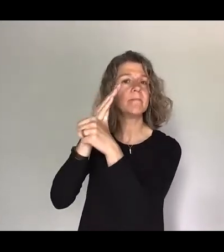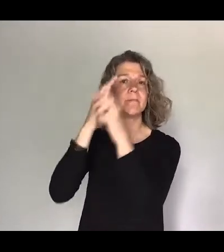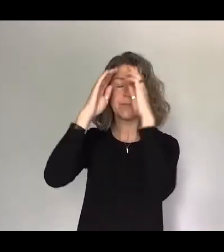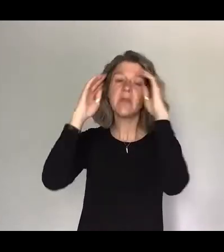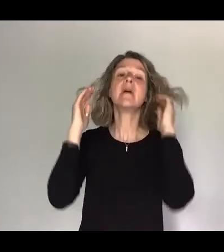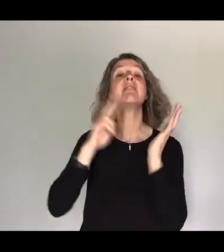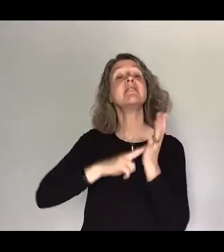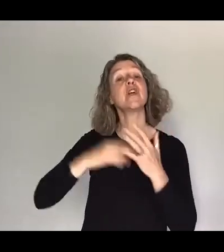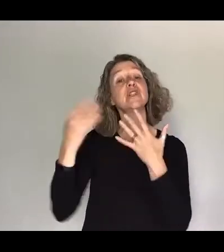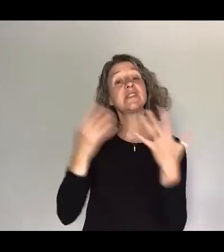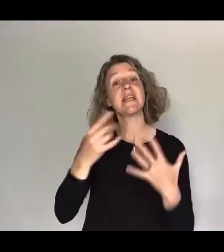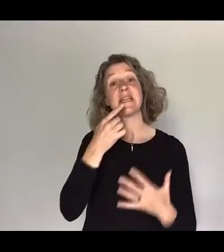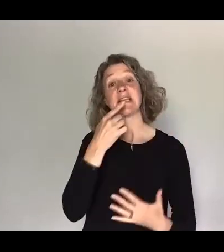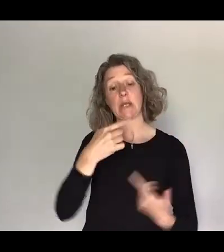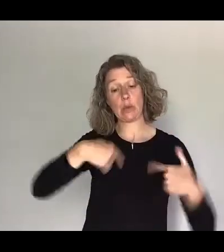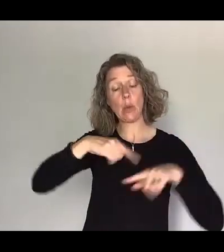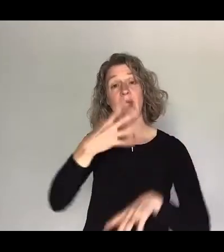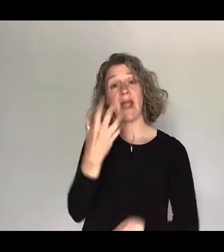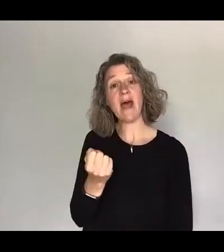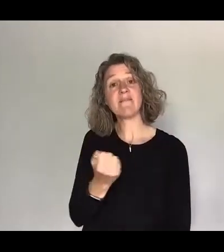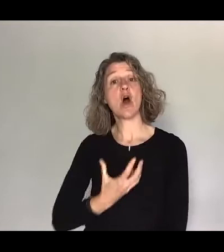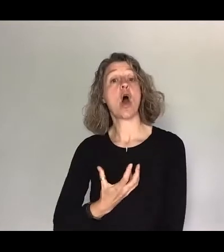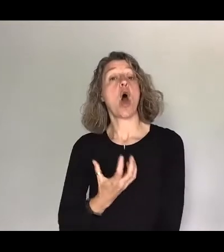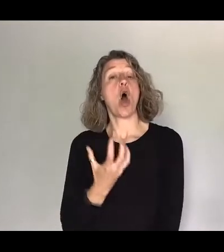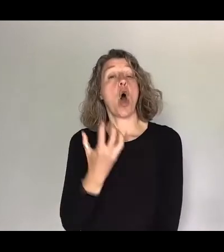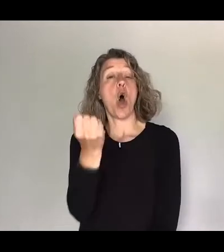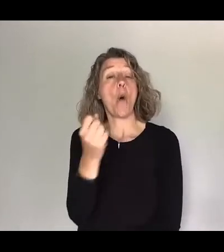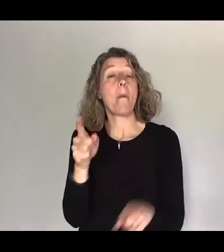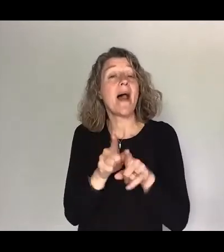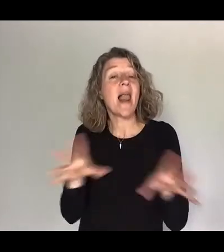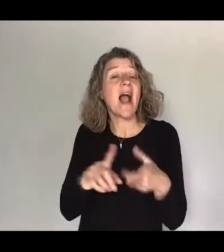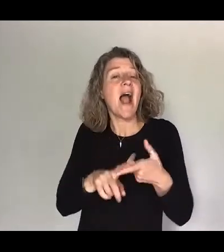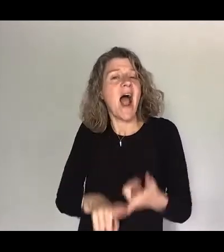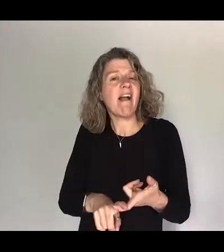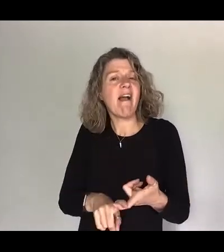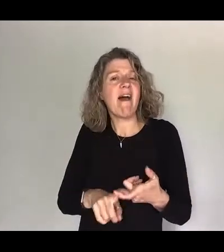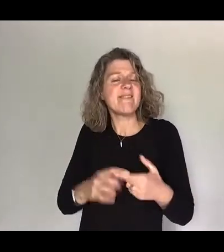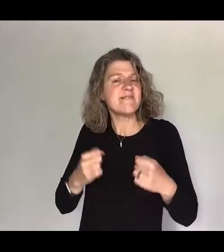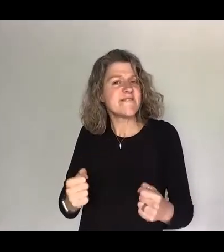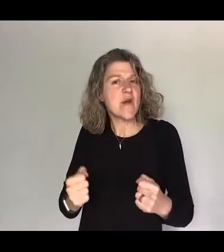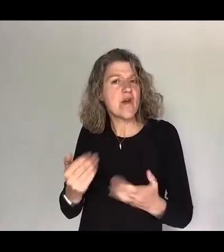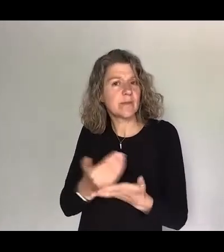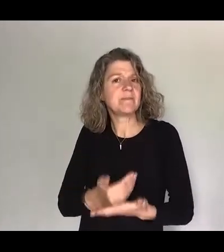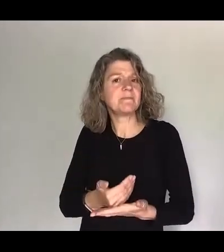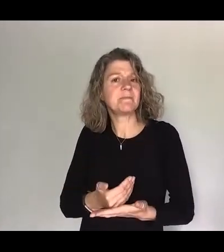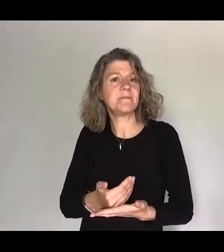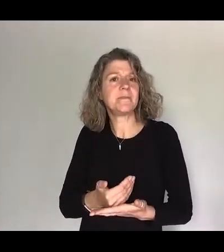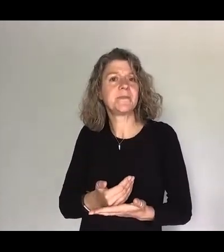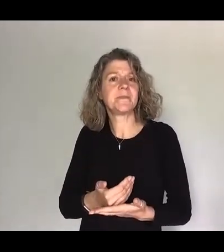anchor for the soul firm and secure and it goes right on to say where we find it in the inner sanctuary behind